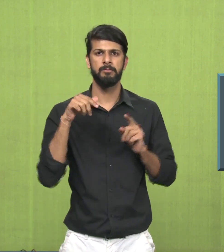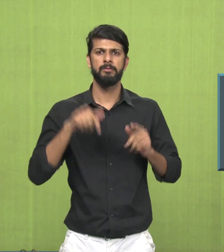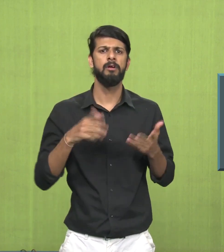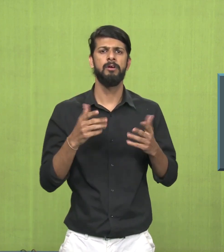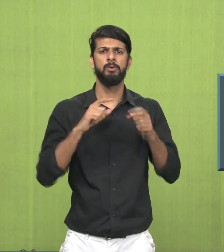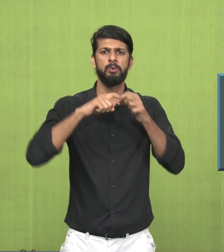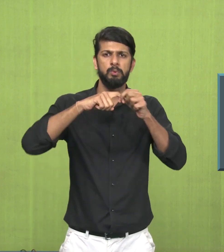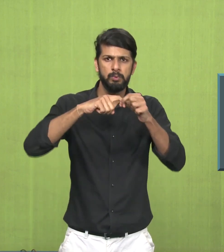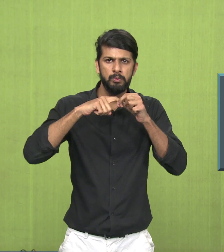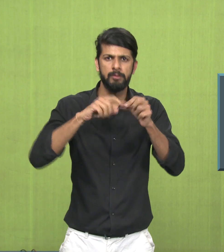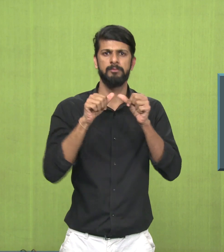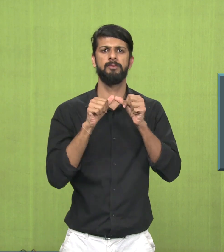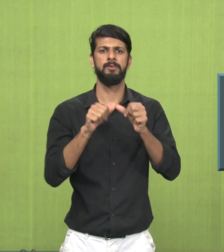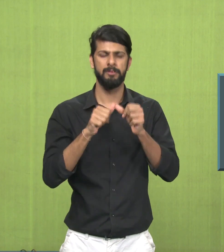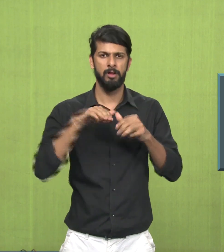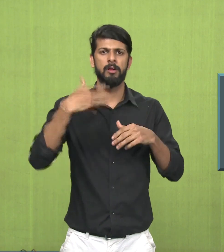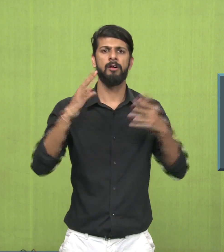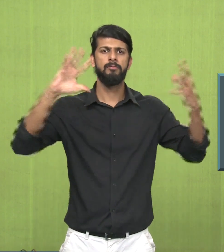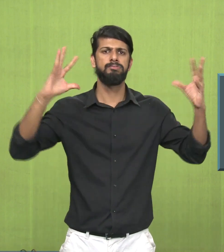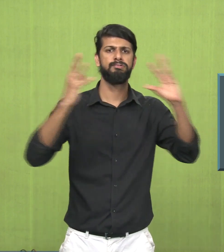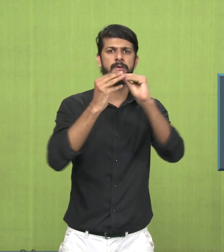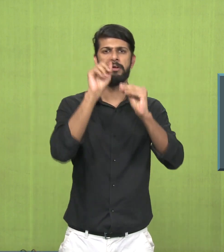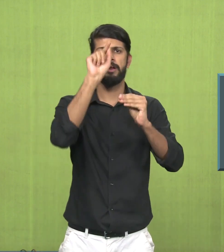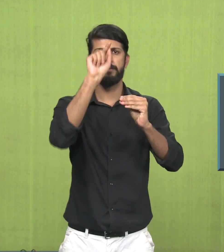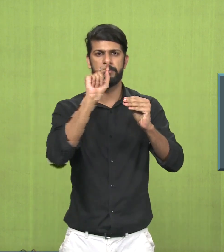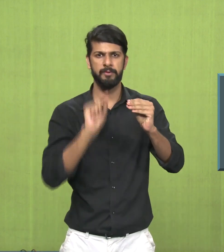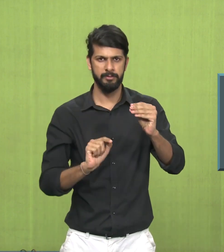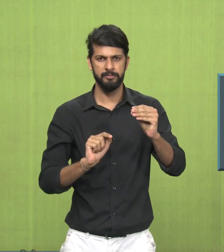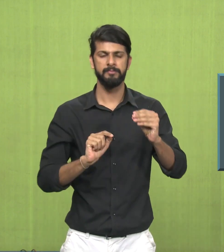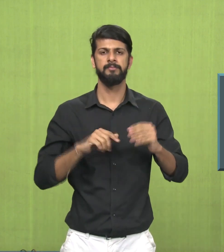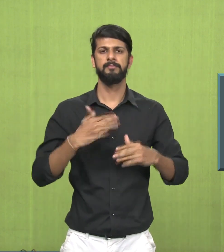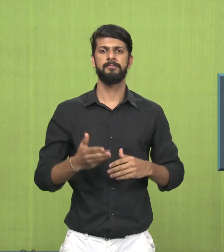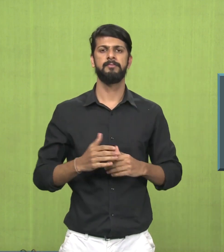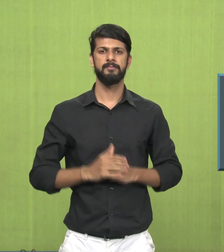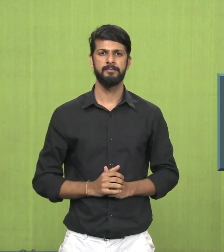part 3. Now we will discuss the question answers and after that summarize the lesson.